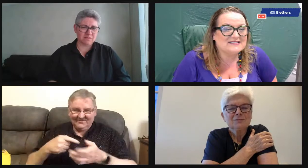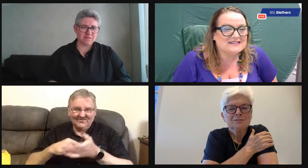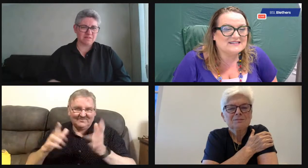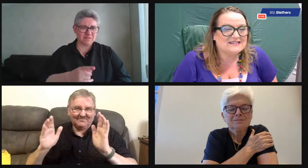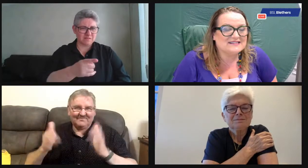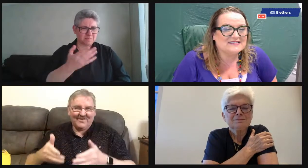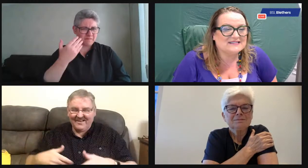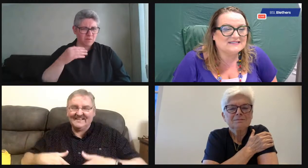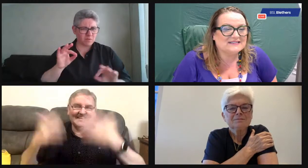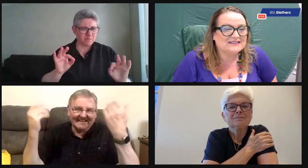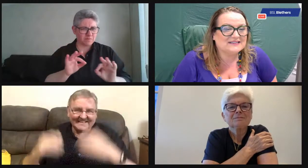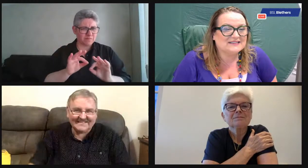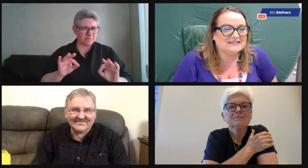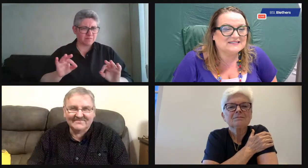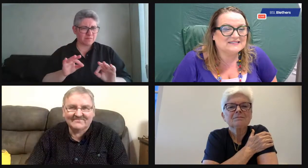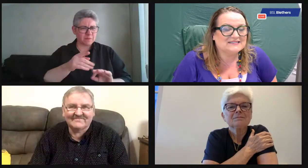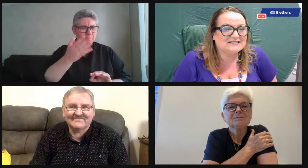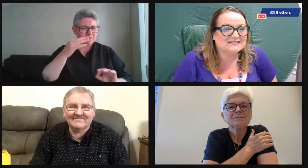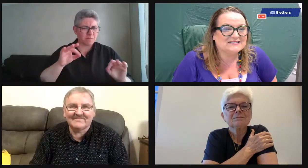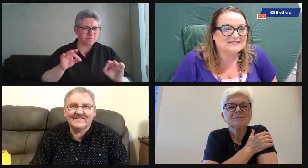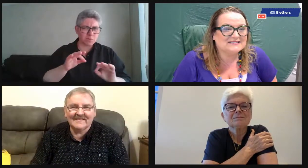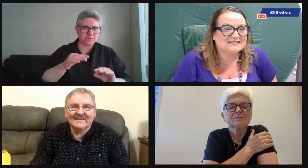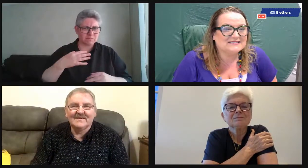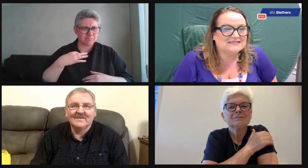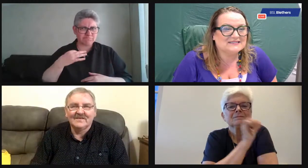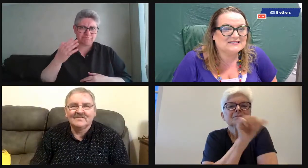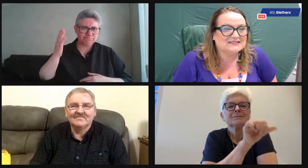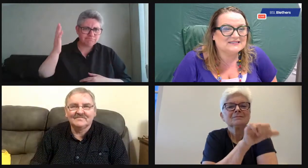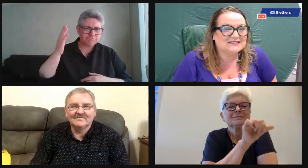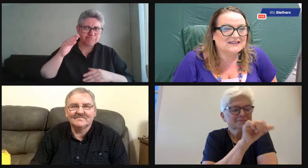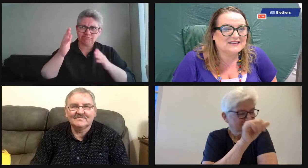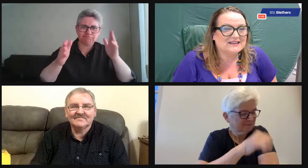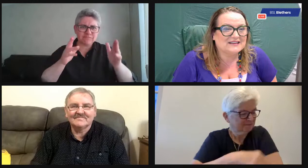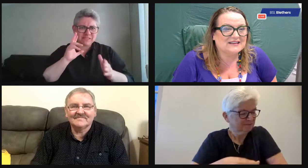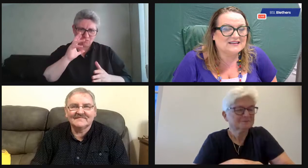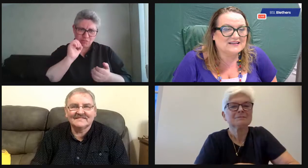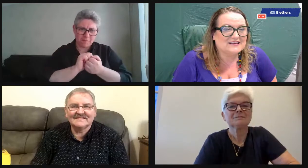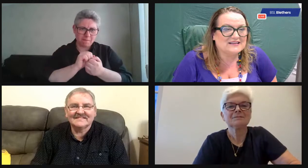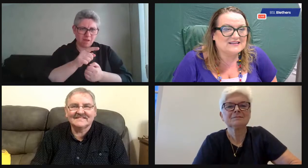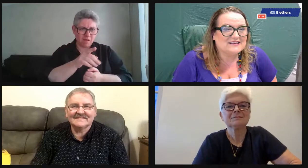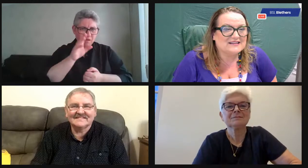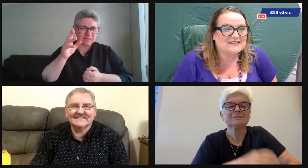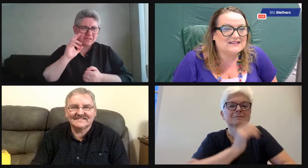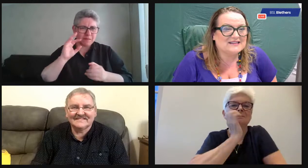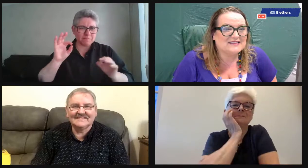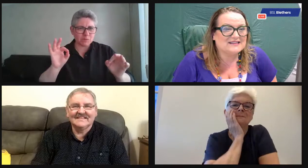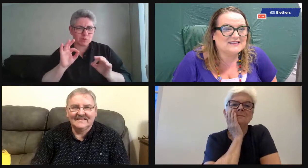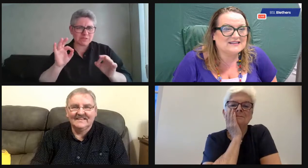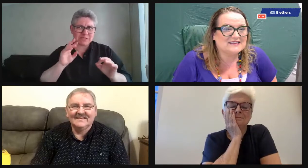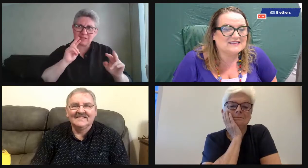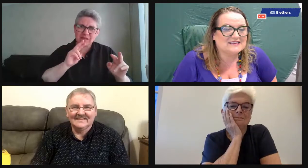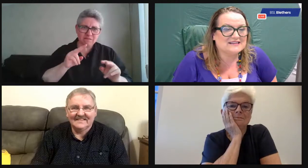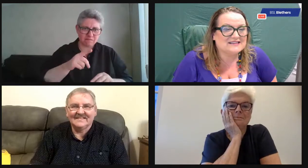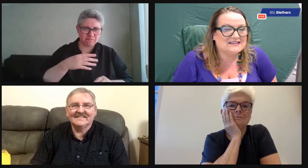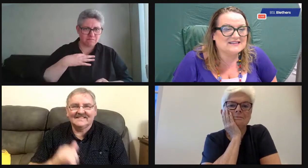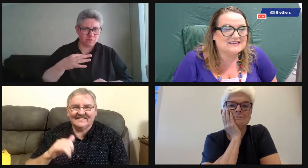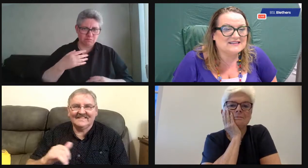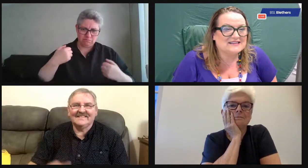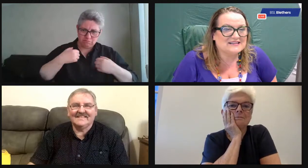signing my Freddie Mercury songs. But as I say, it's too small for me now. So you were quite famous for your